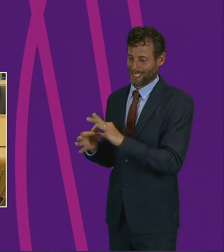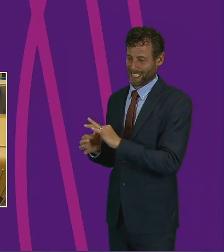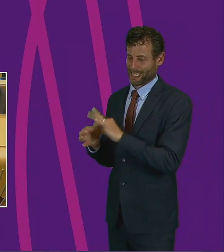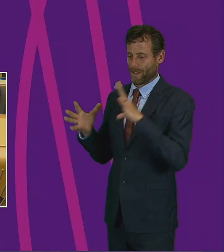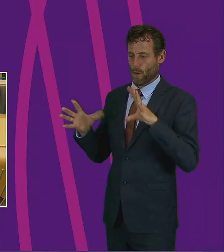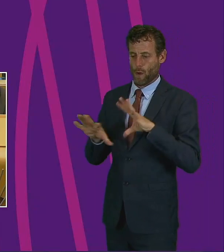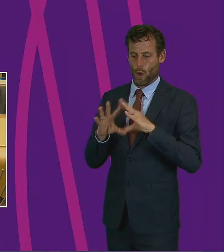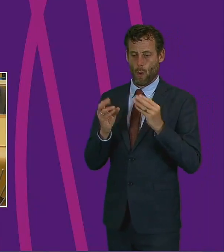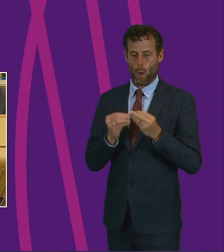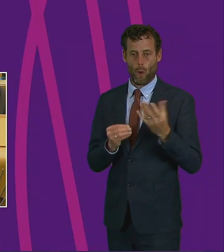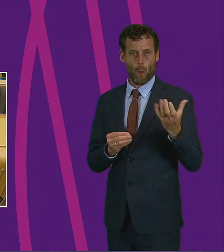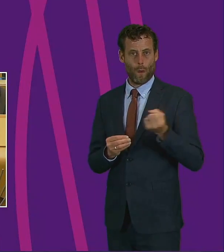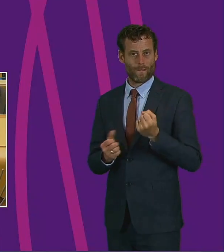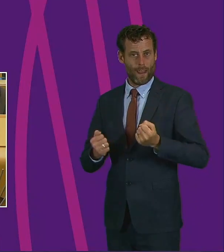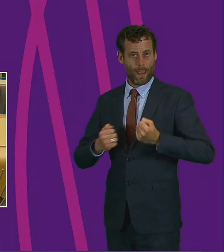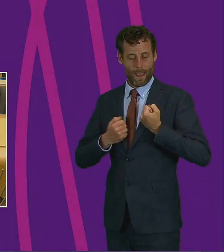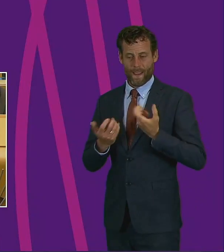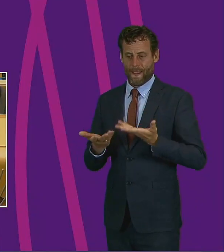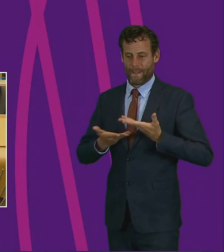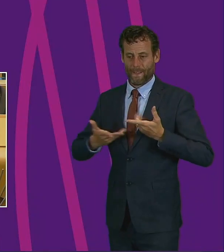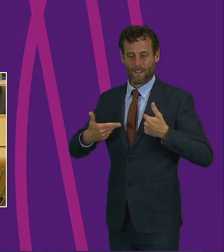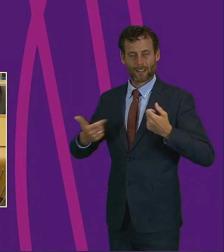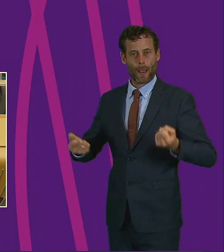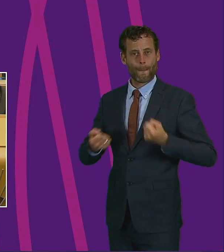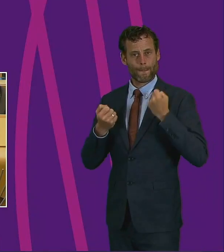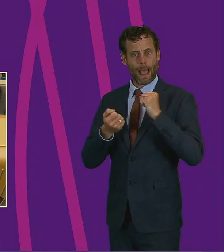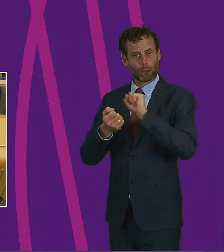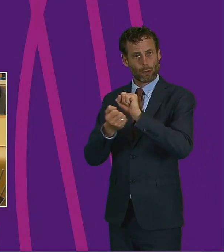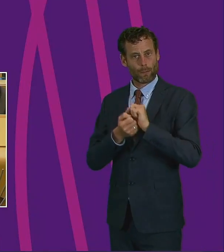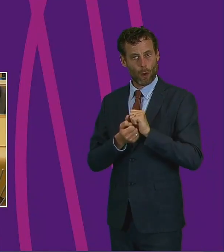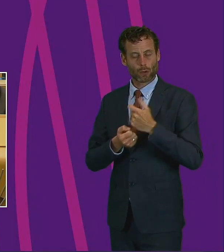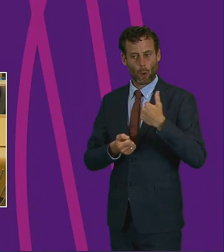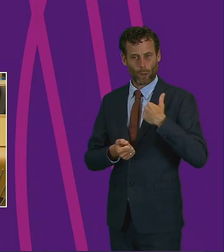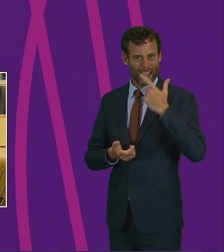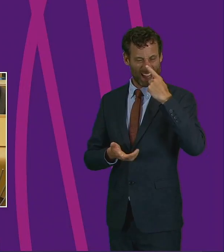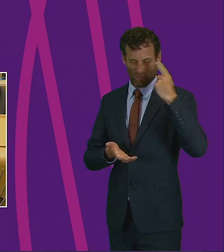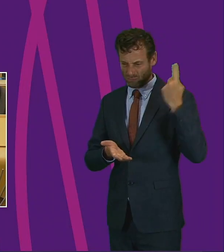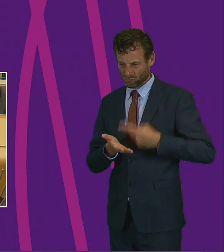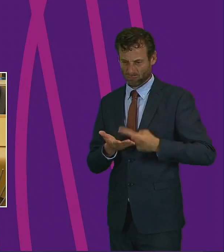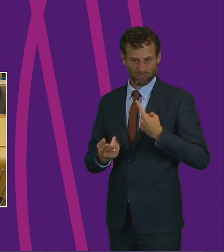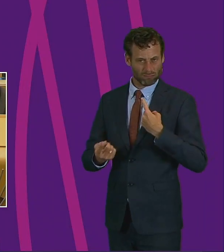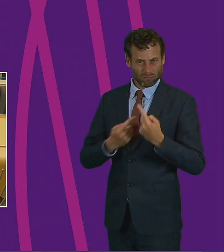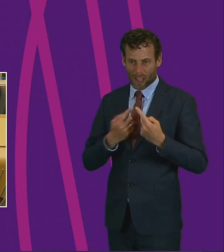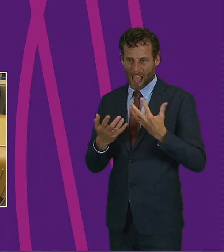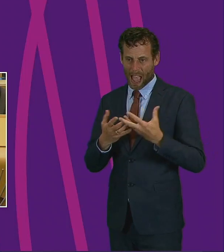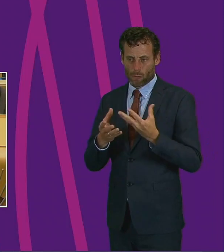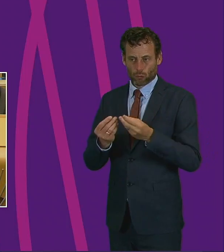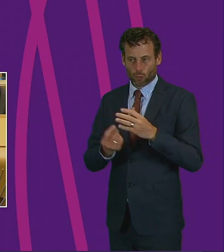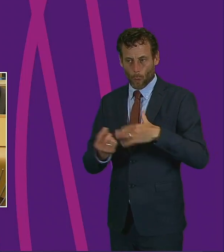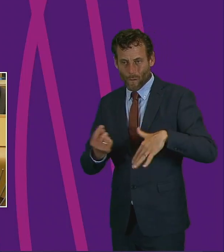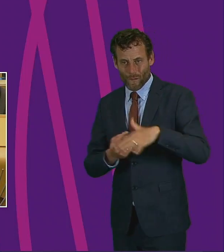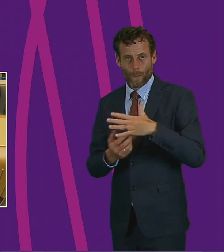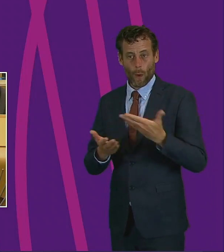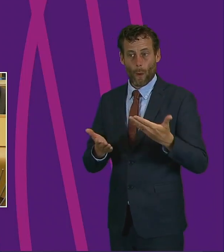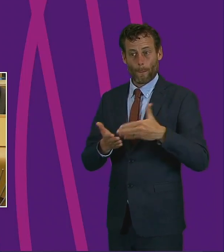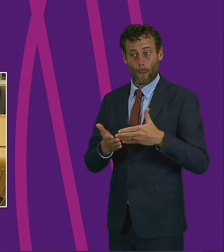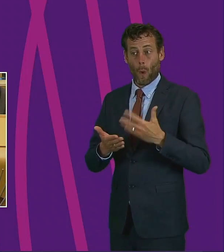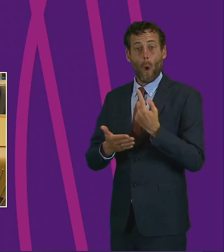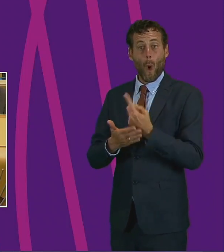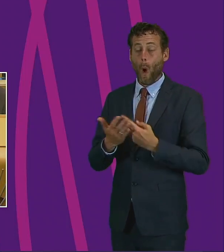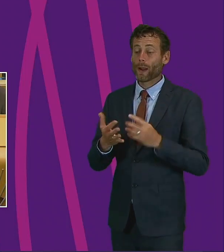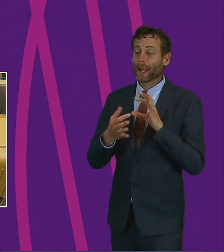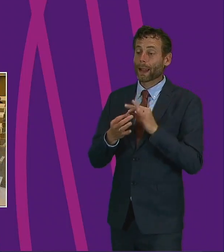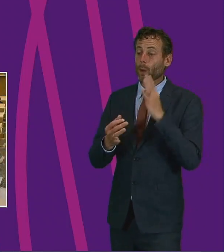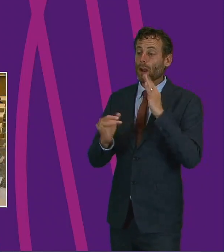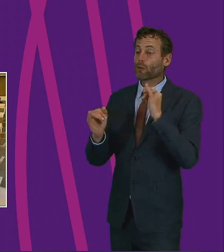us the powers to borrow so we can respond to situations quickly, not just in times of crisis, but as we rebuild our society in the months and years ahead.